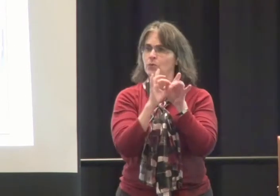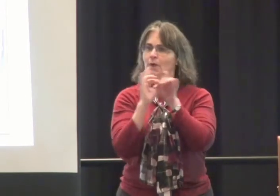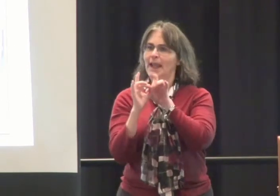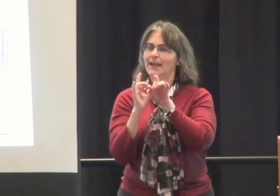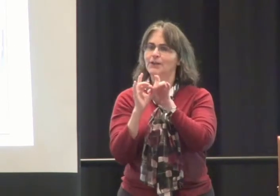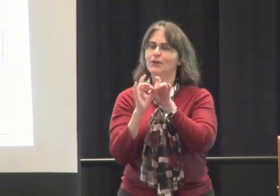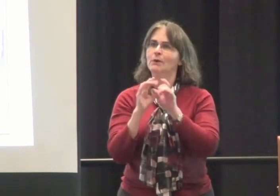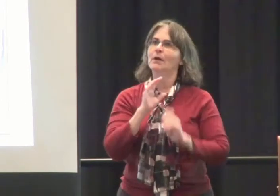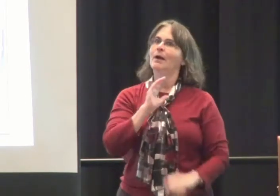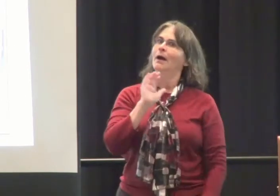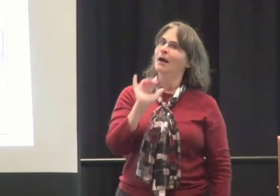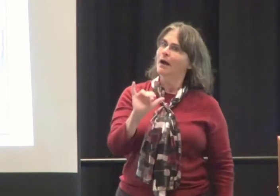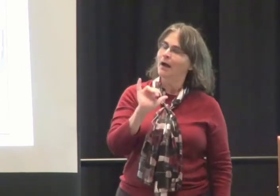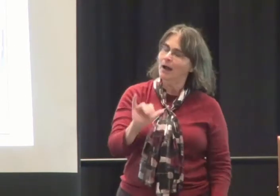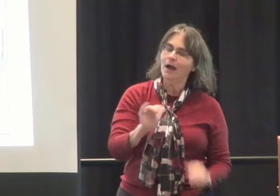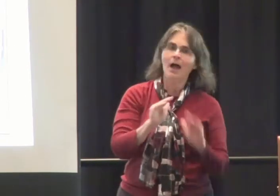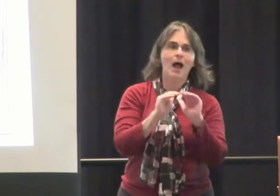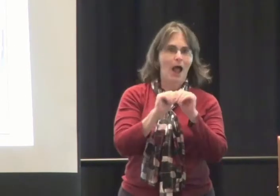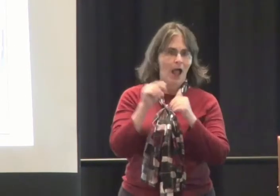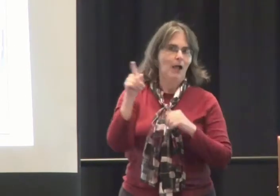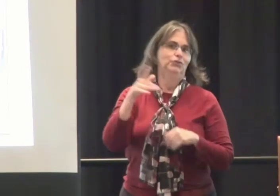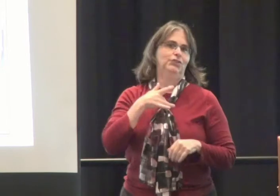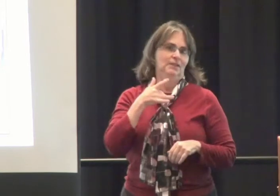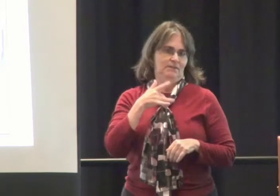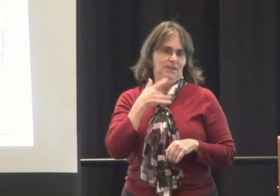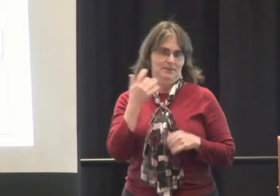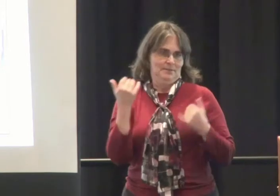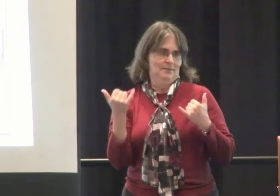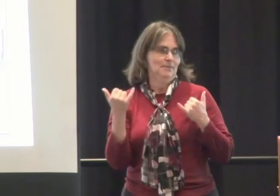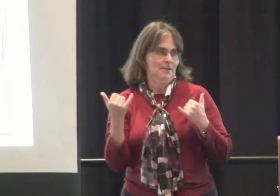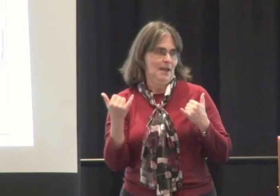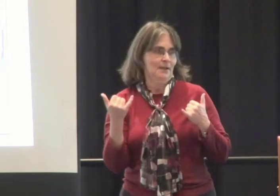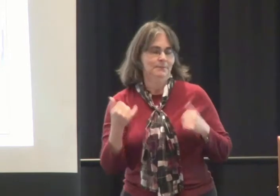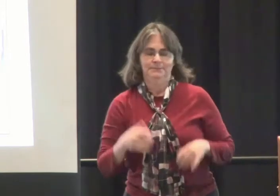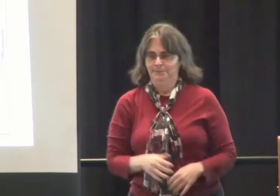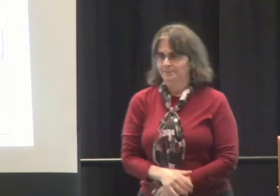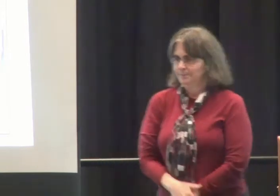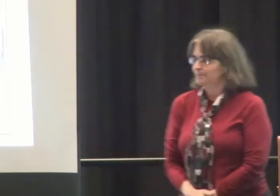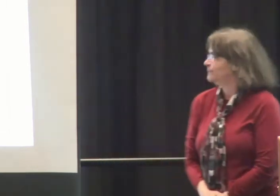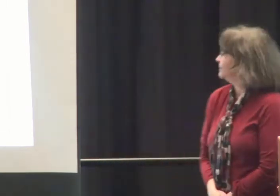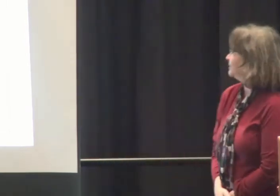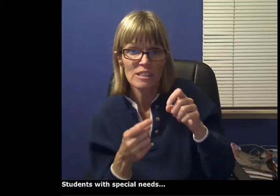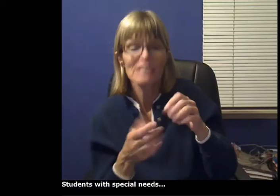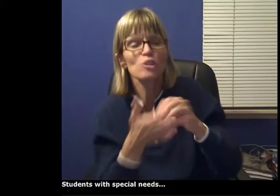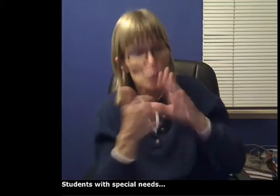regarding what it was that she learned and how she felt as a result. Thank you.